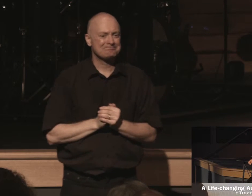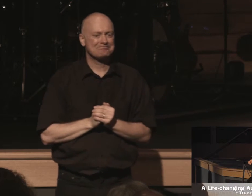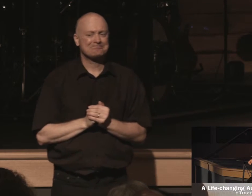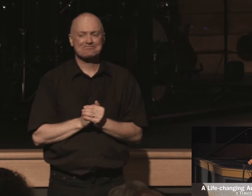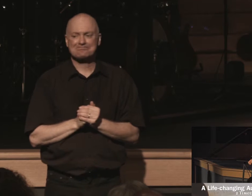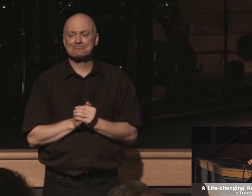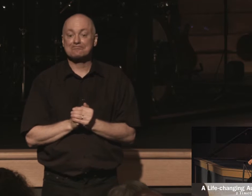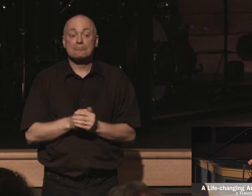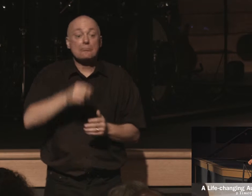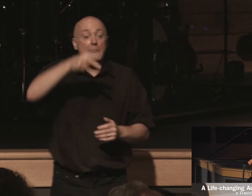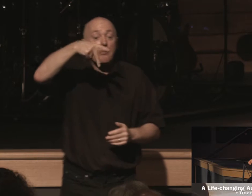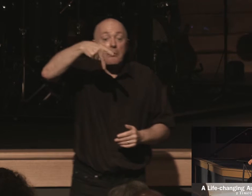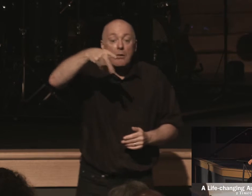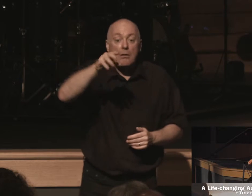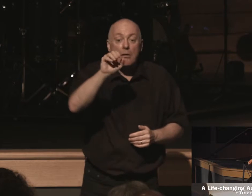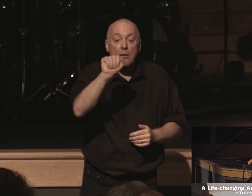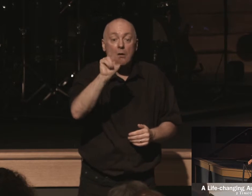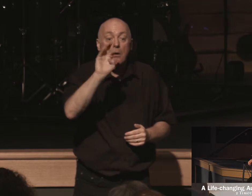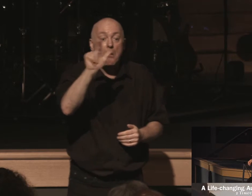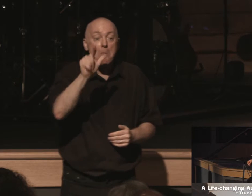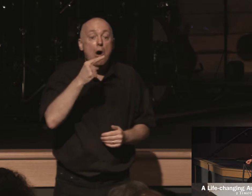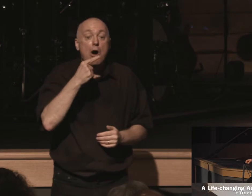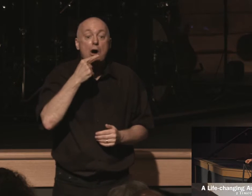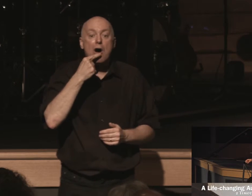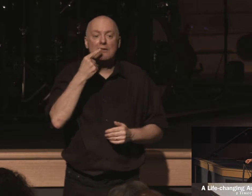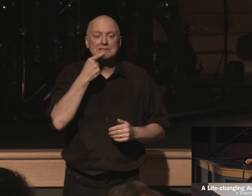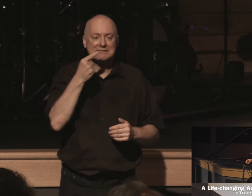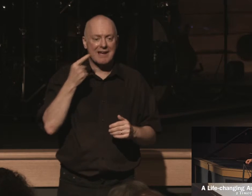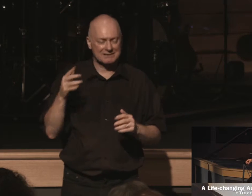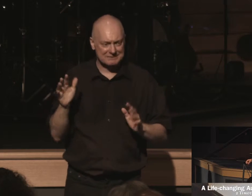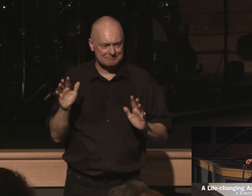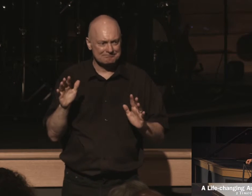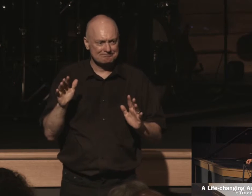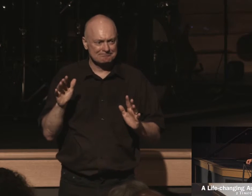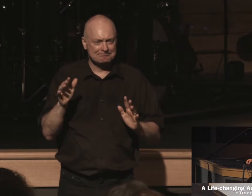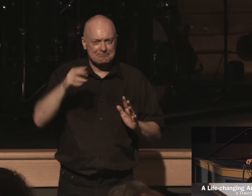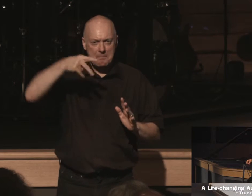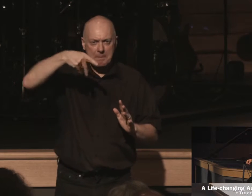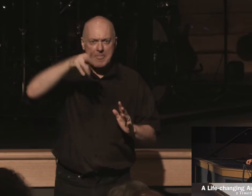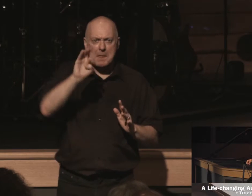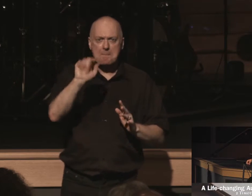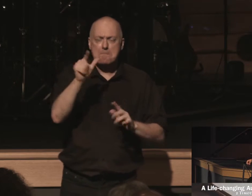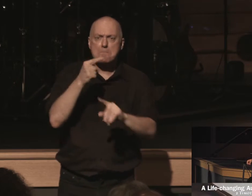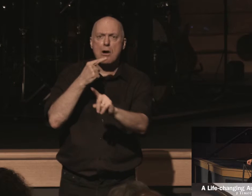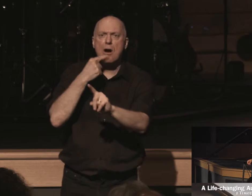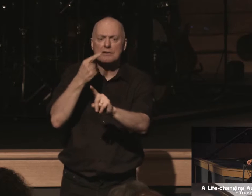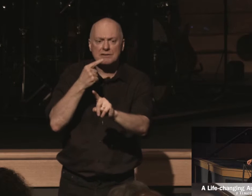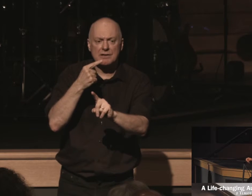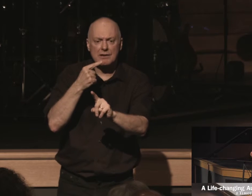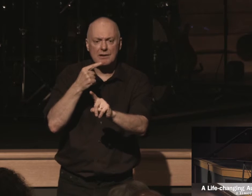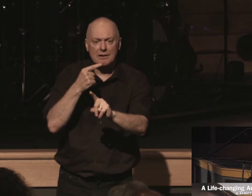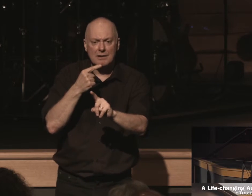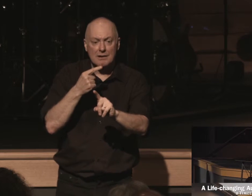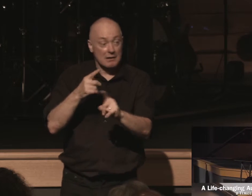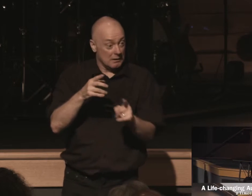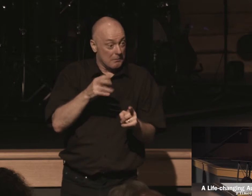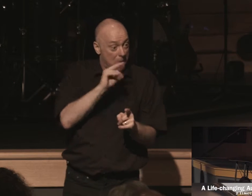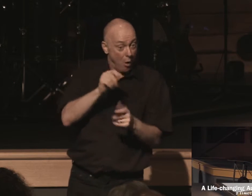paul says here under the inspiration of god himself he says um but as for you he's writing to timothy but as for you